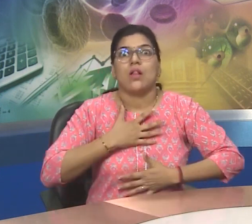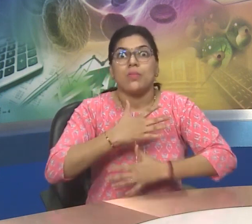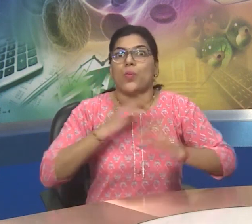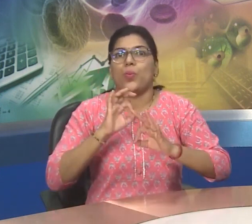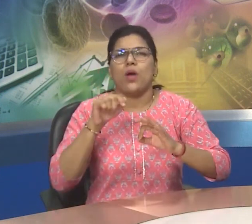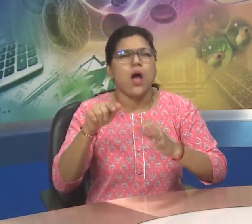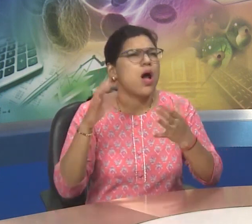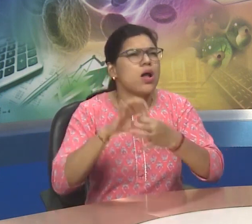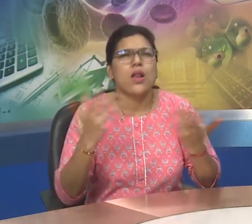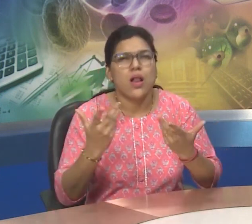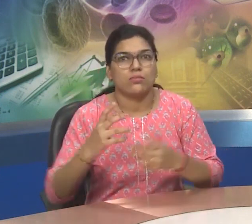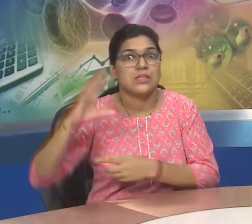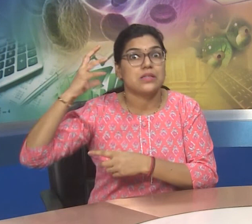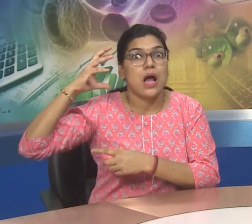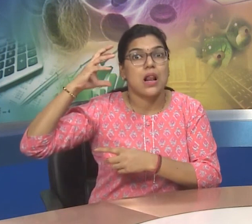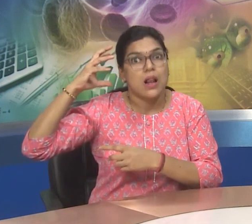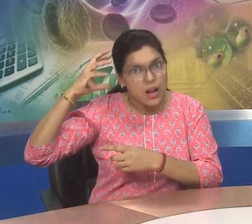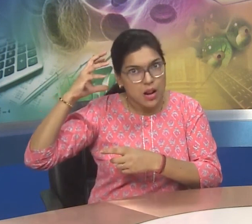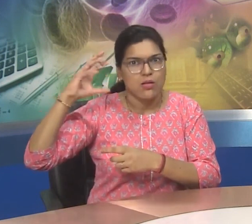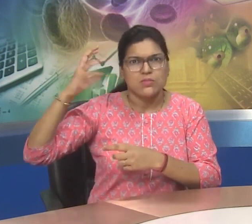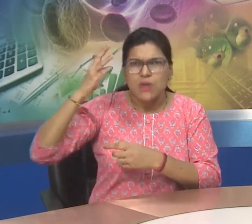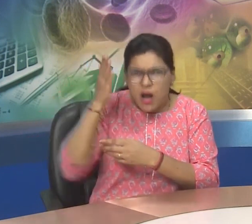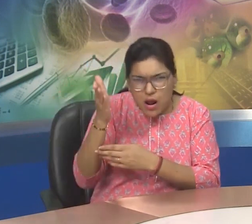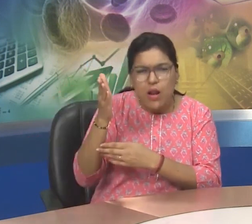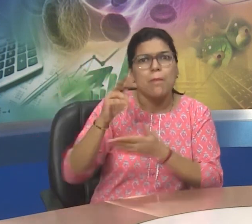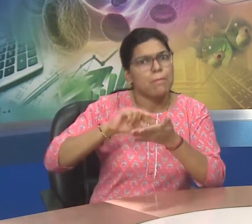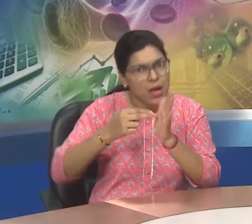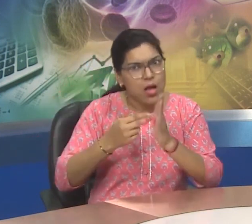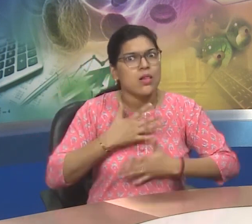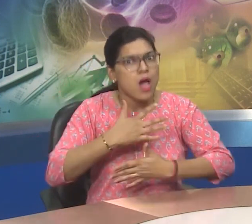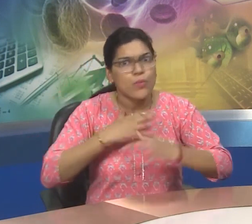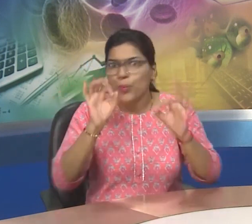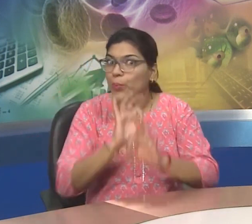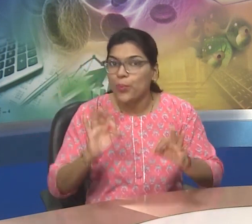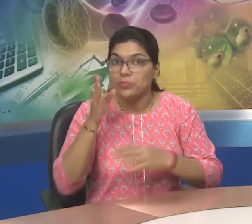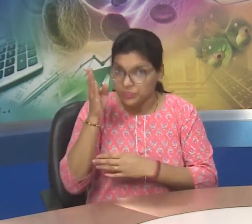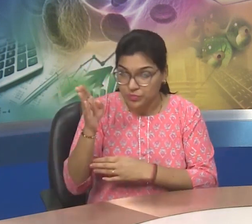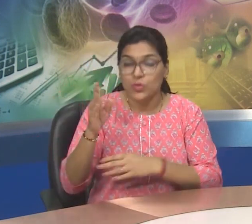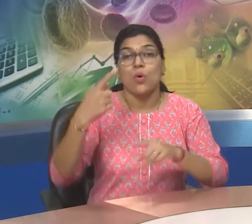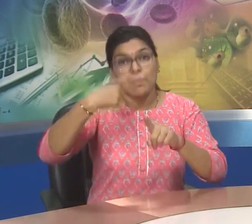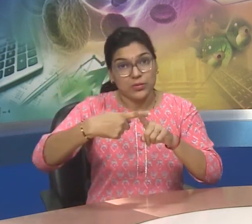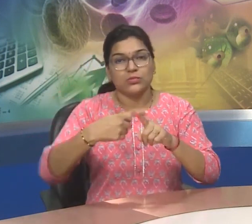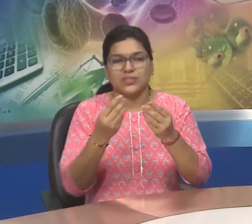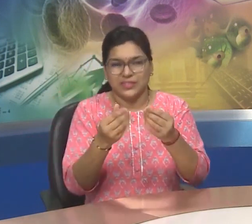place by themselves such as sun,